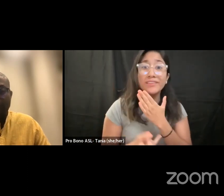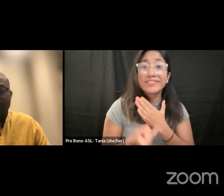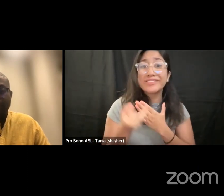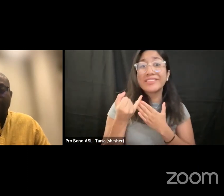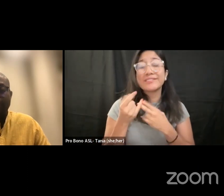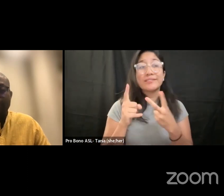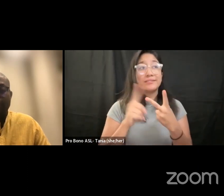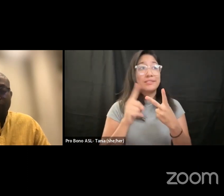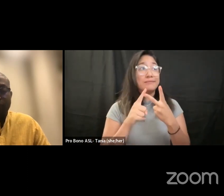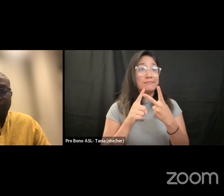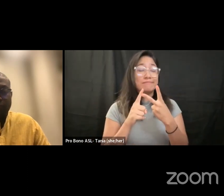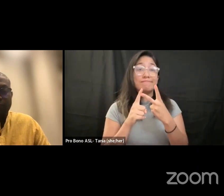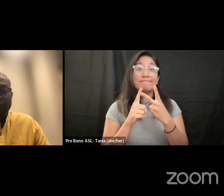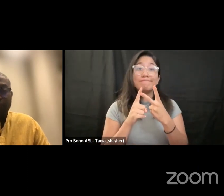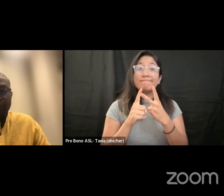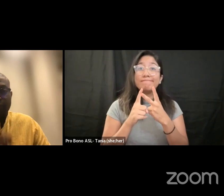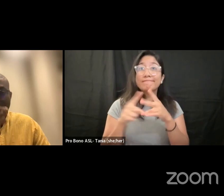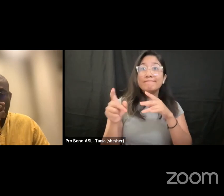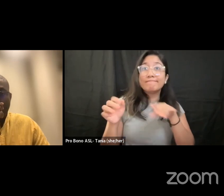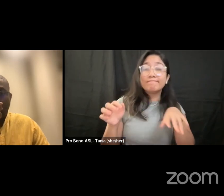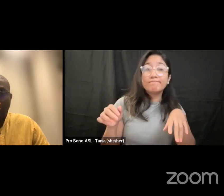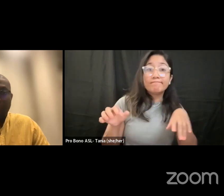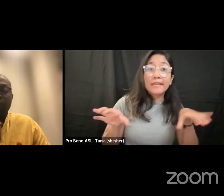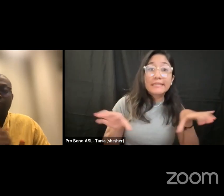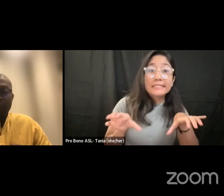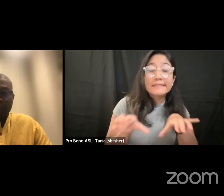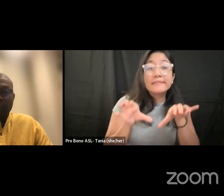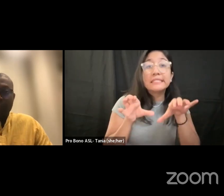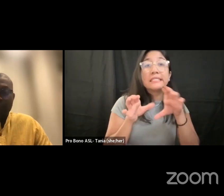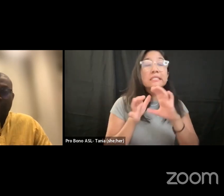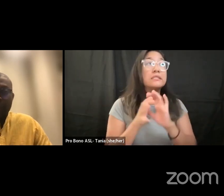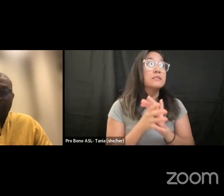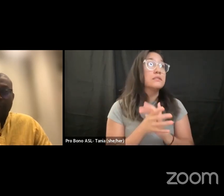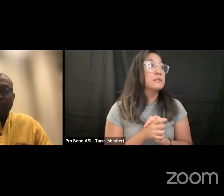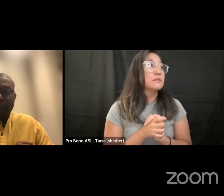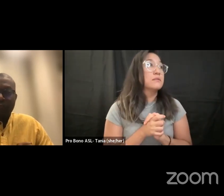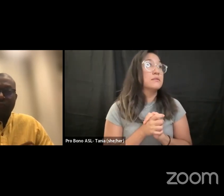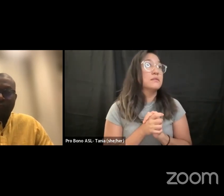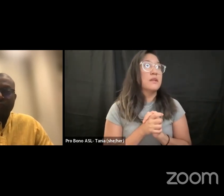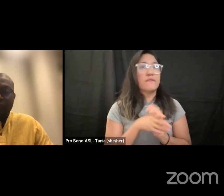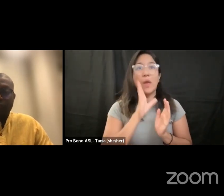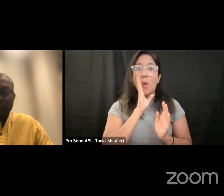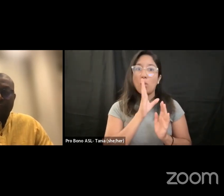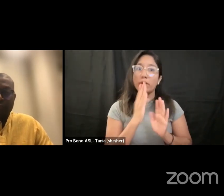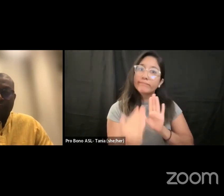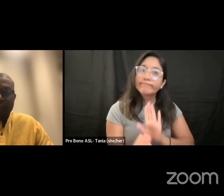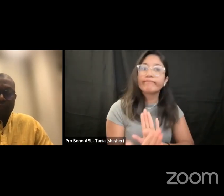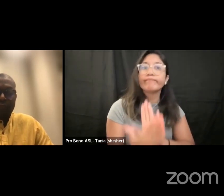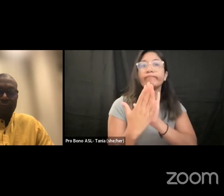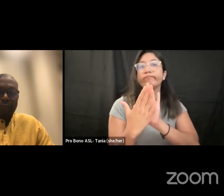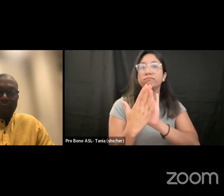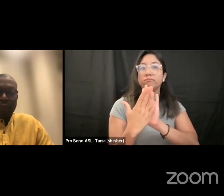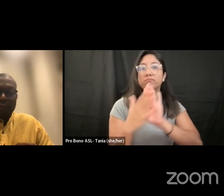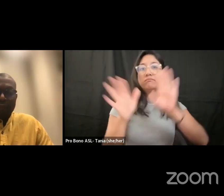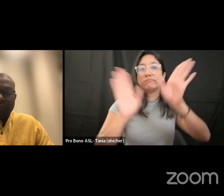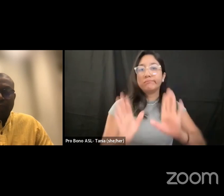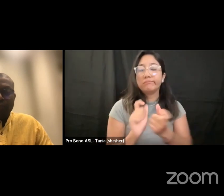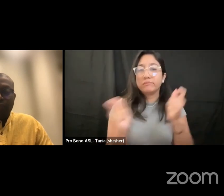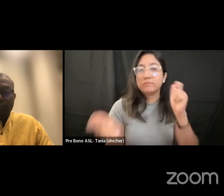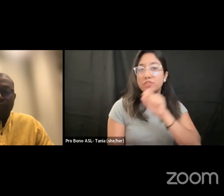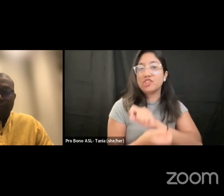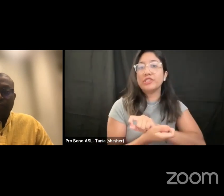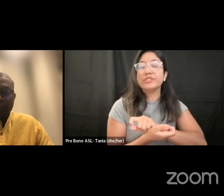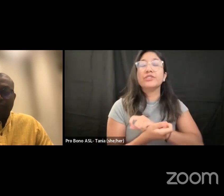activities um that address climate change so for both